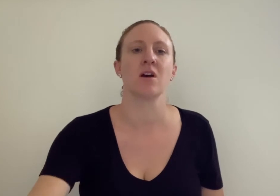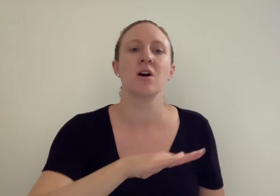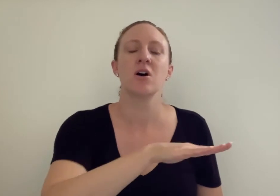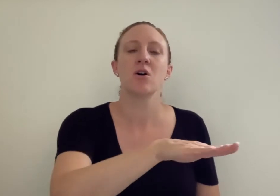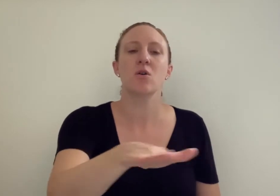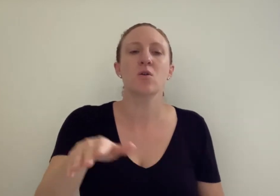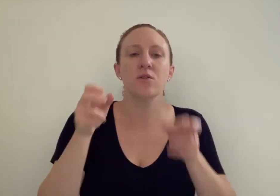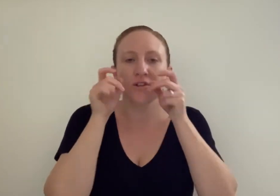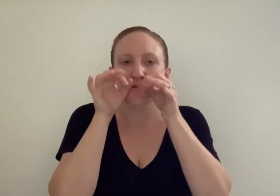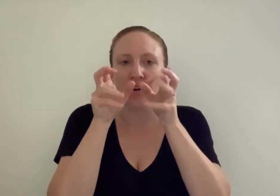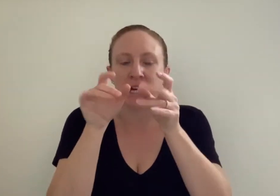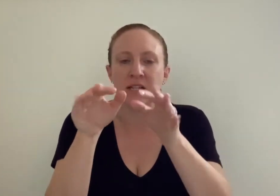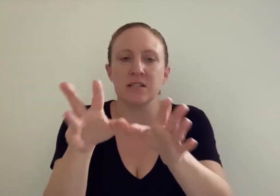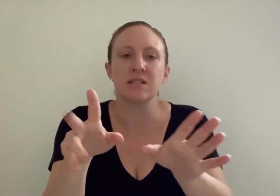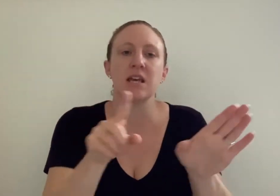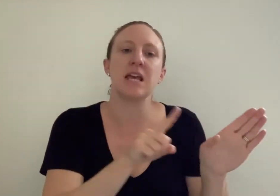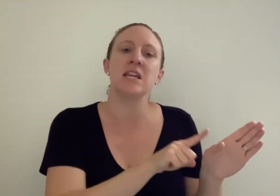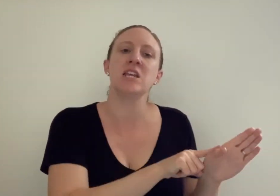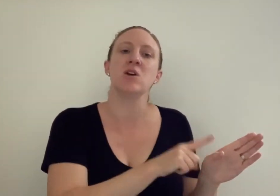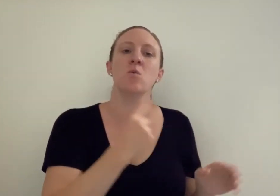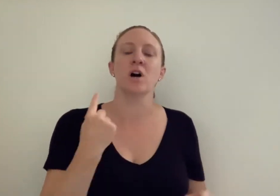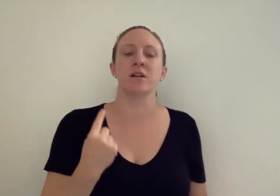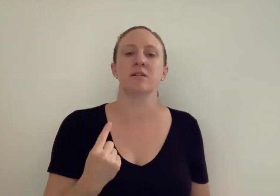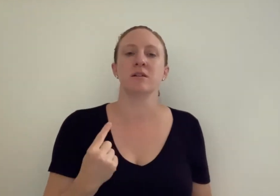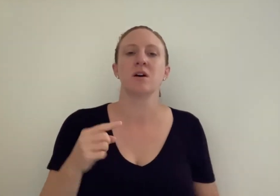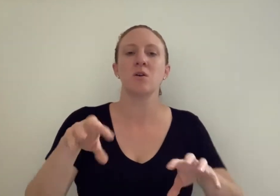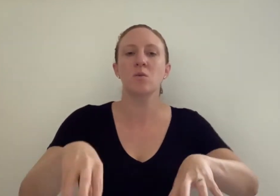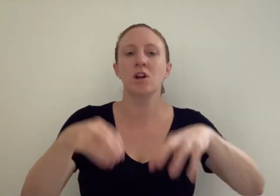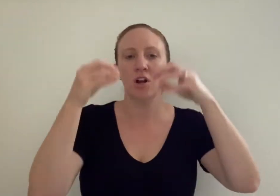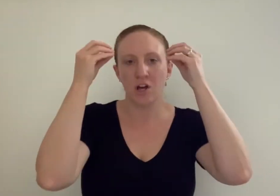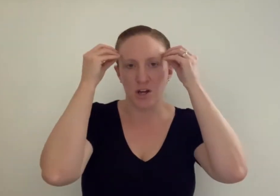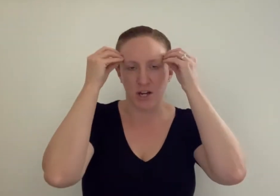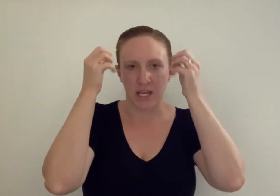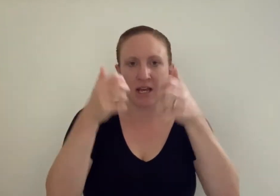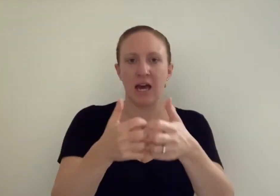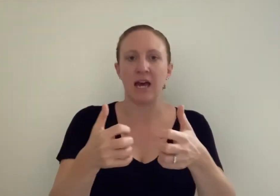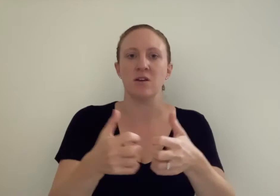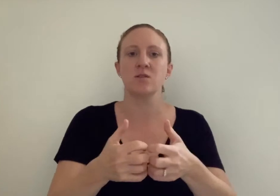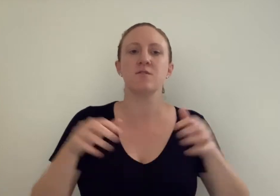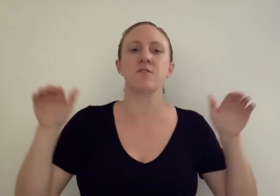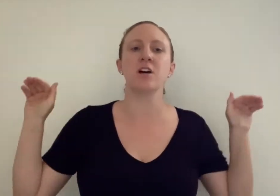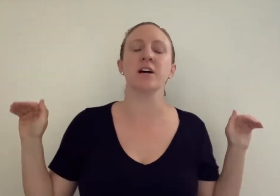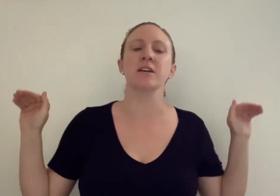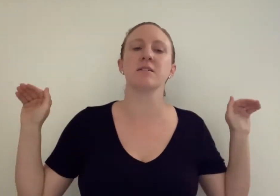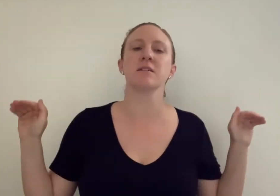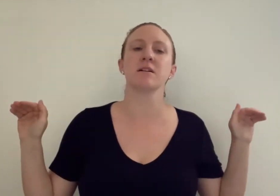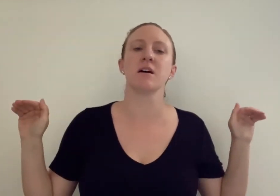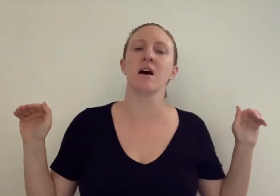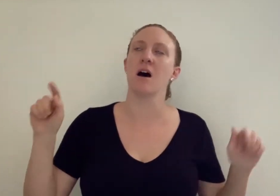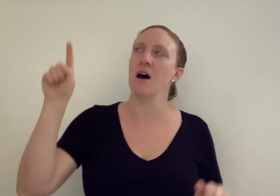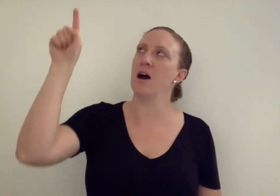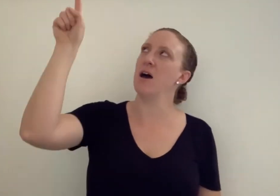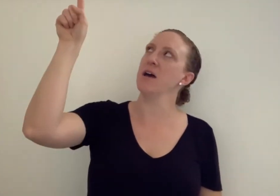All the dragons in year one were learning how to fly. Hi,